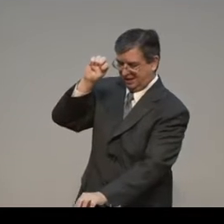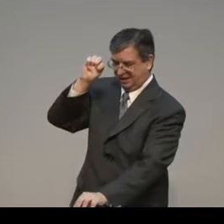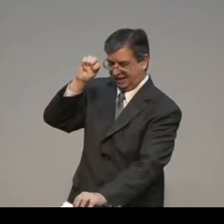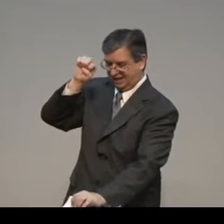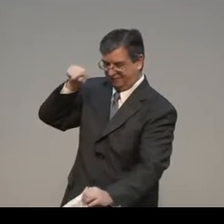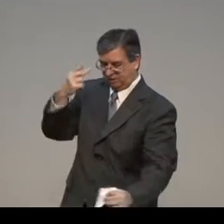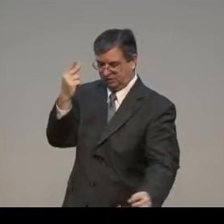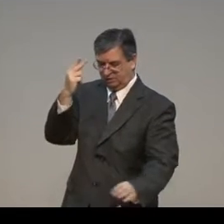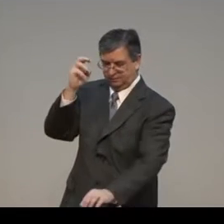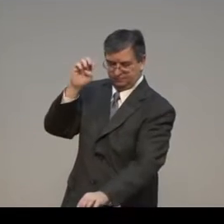2, verse 8.